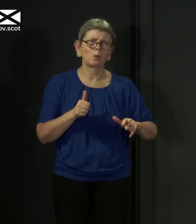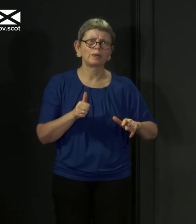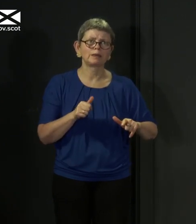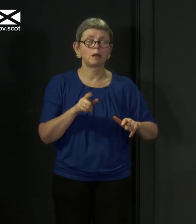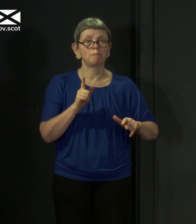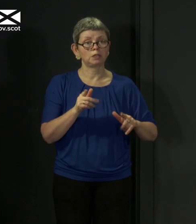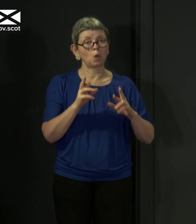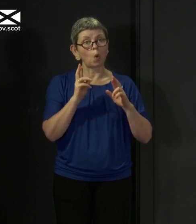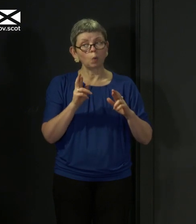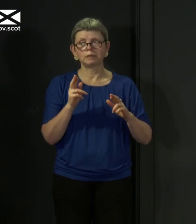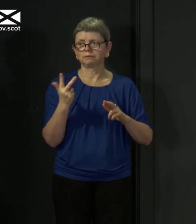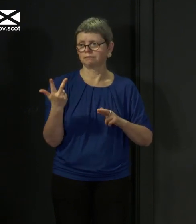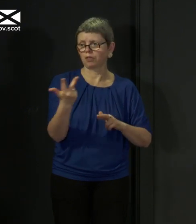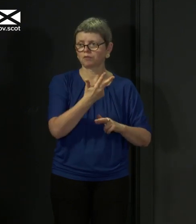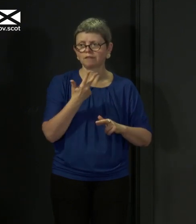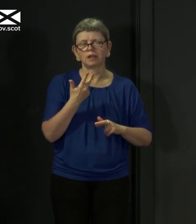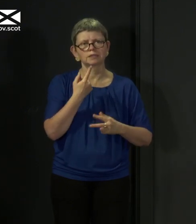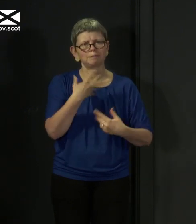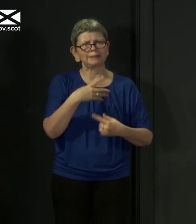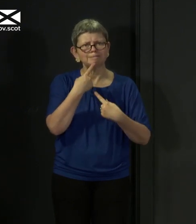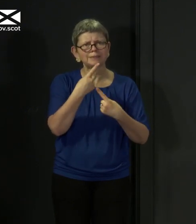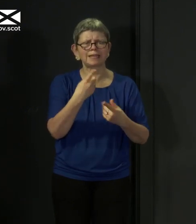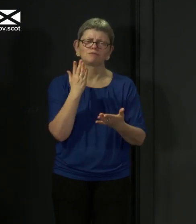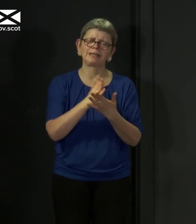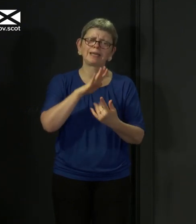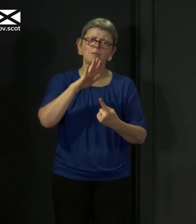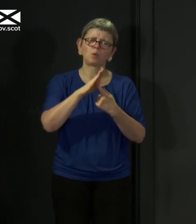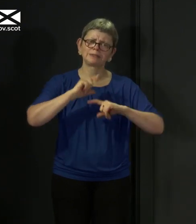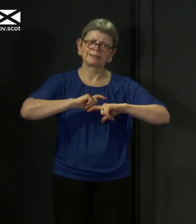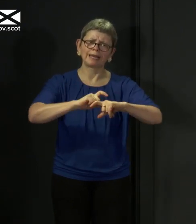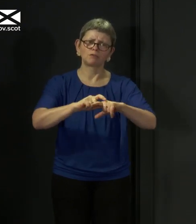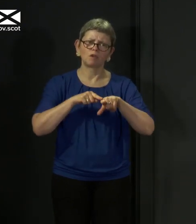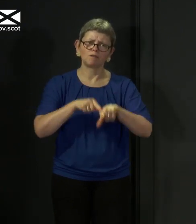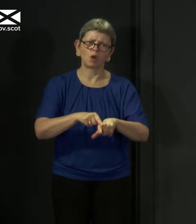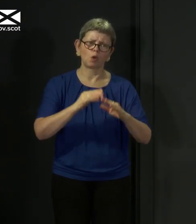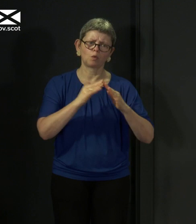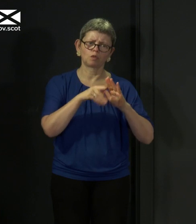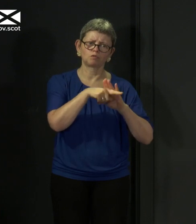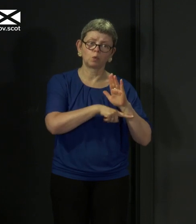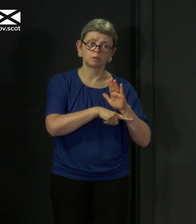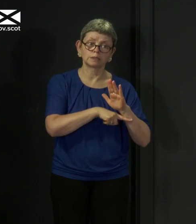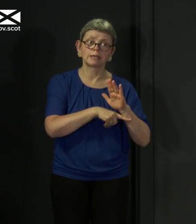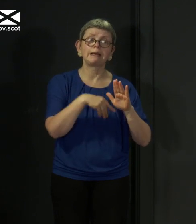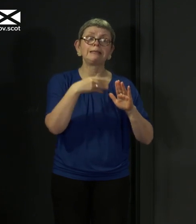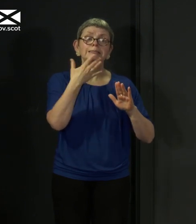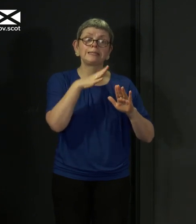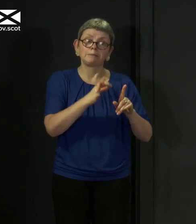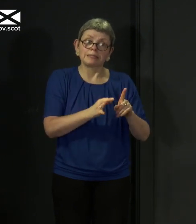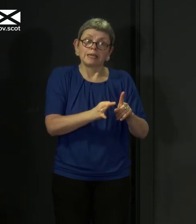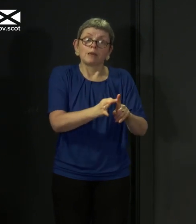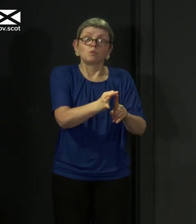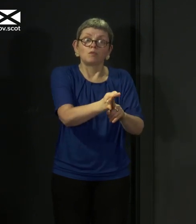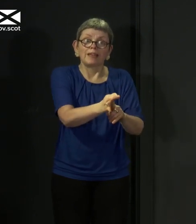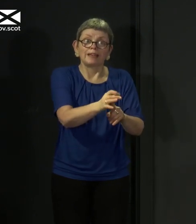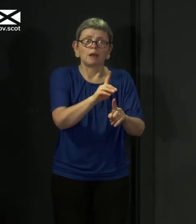Jean and Gregor today the importance of continuing to stick with these measures. They are working, we are seeing that progress, but it would be